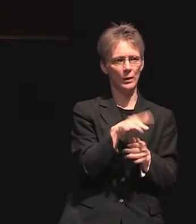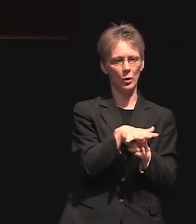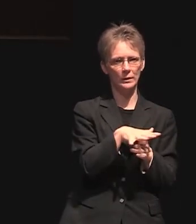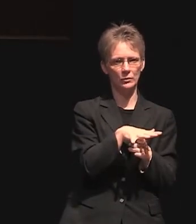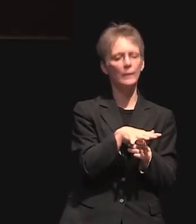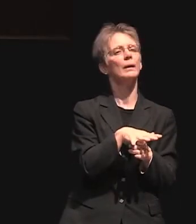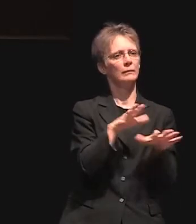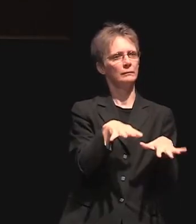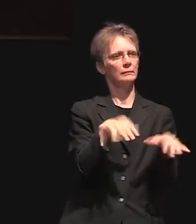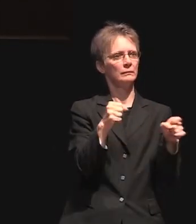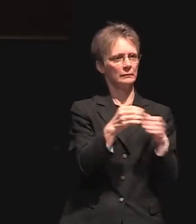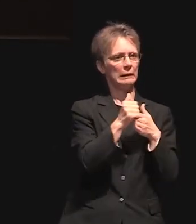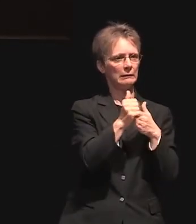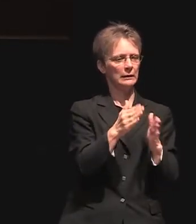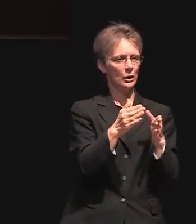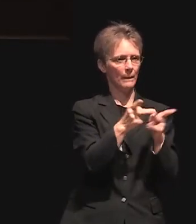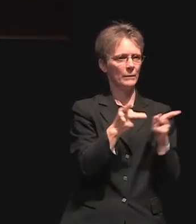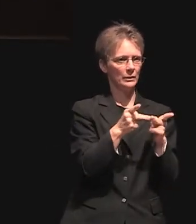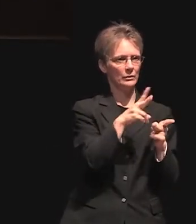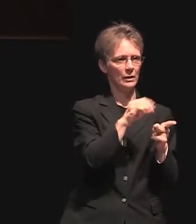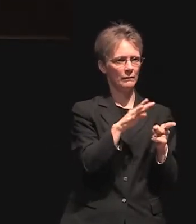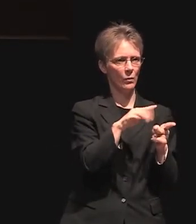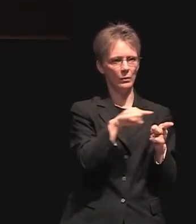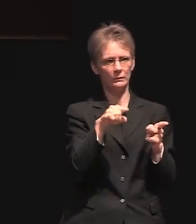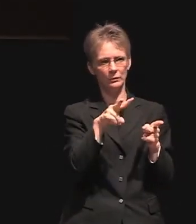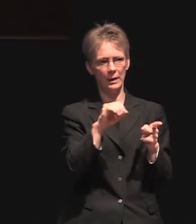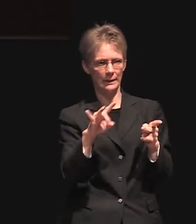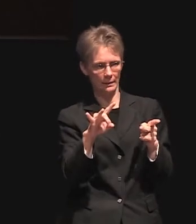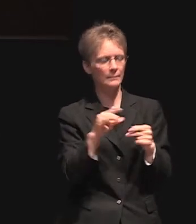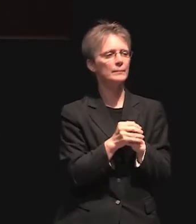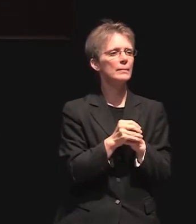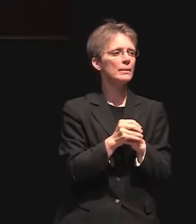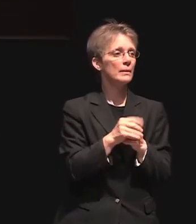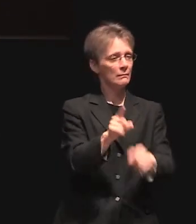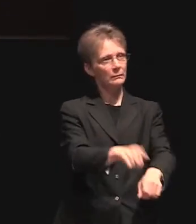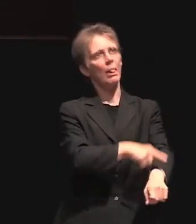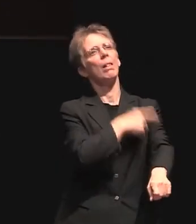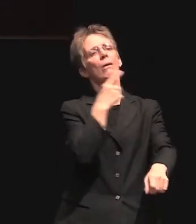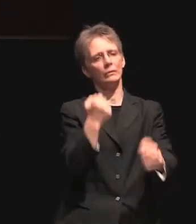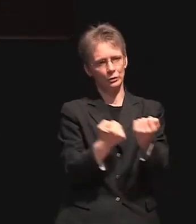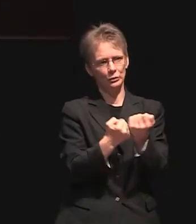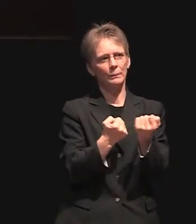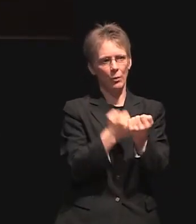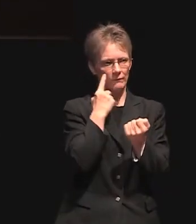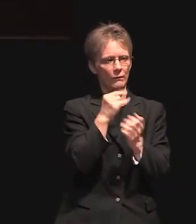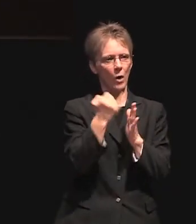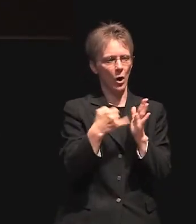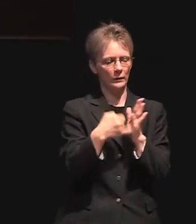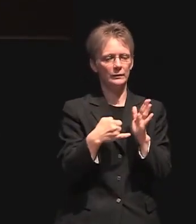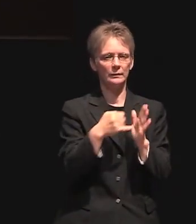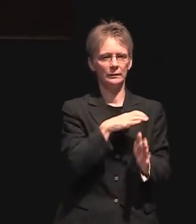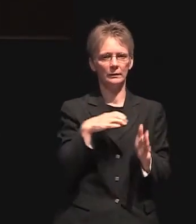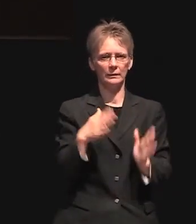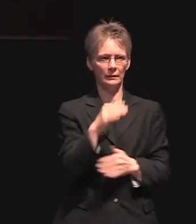of minority leader of the senate from 2004 to 2008. he's long been a supporter of the arts congressman lance has been